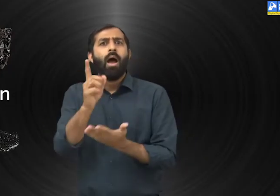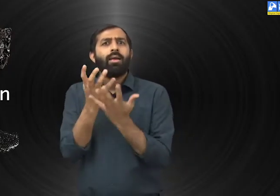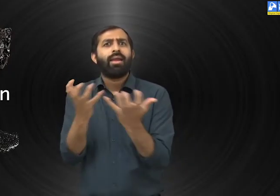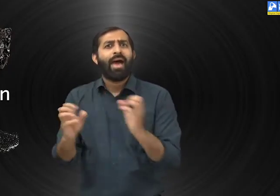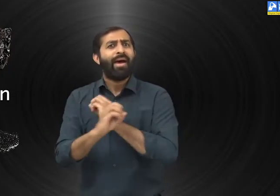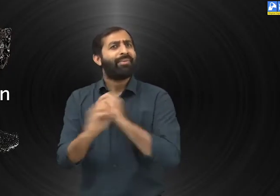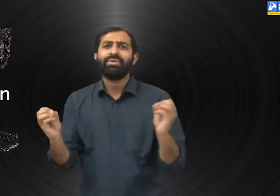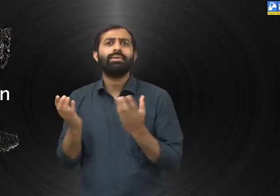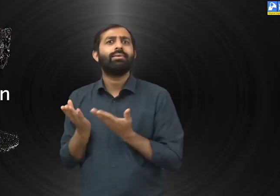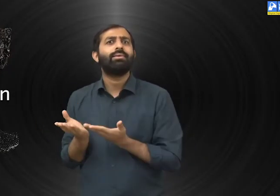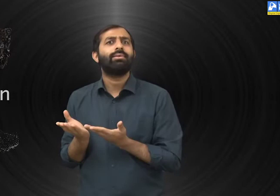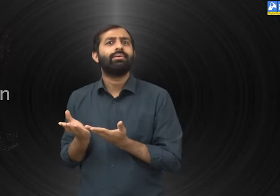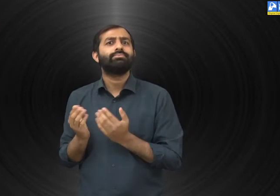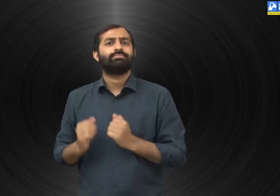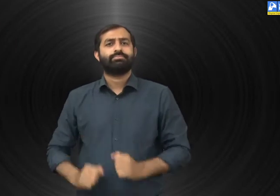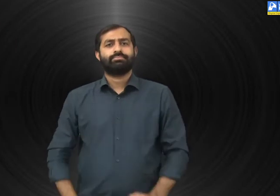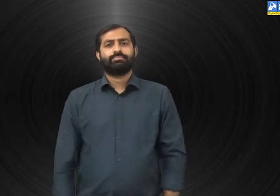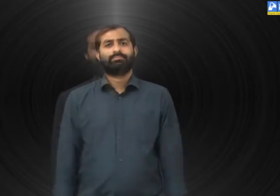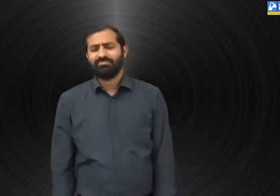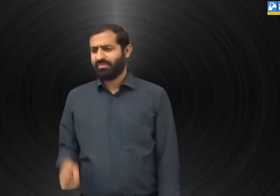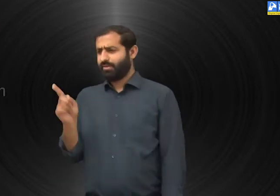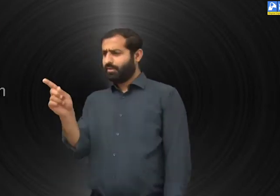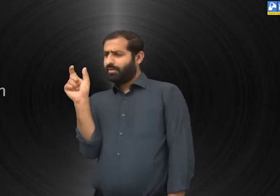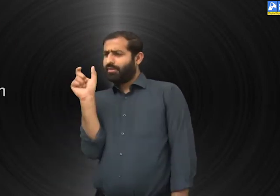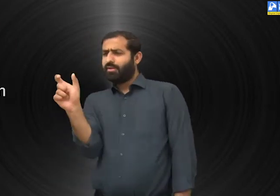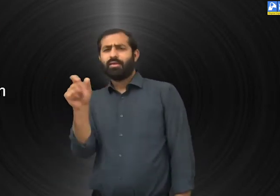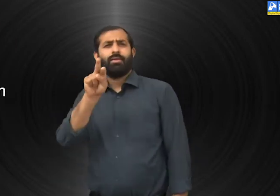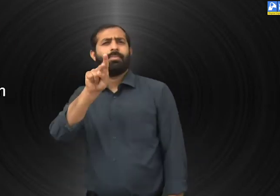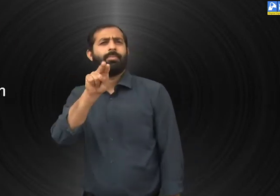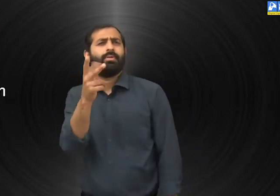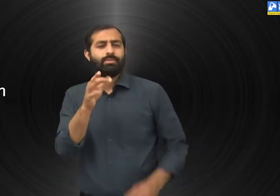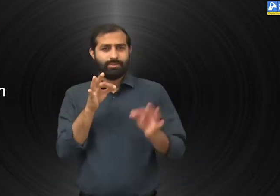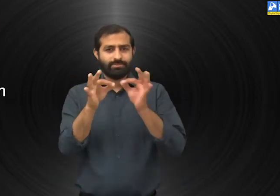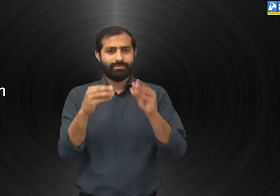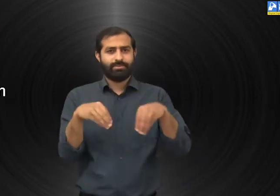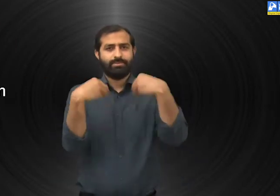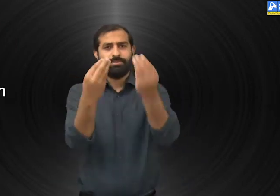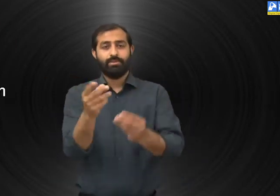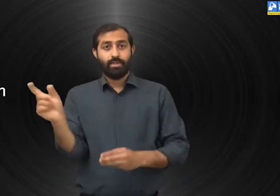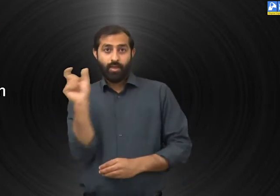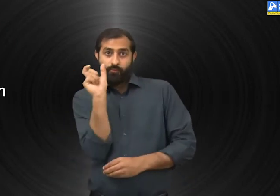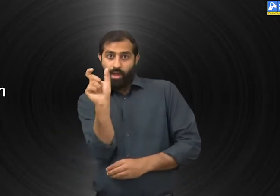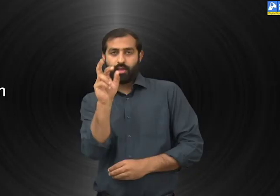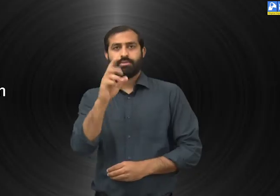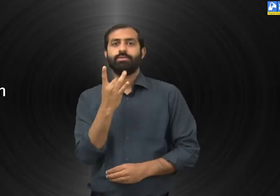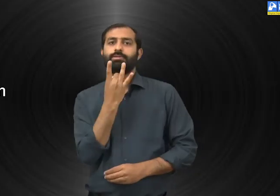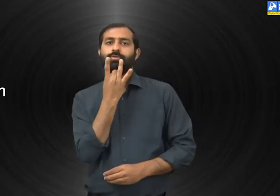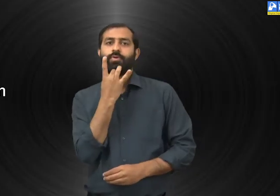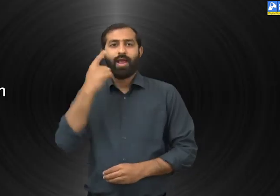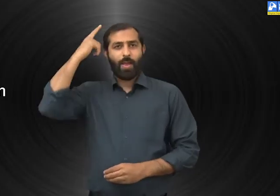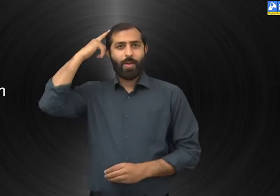Now let us discuss what carbon is. Carbon is solid and has a rough texture.